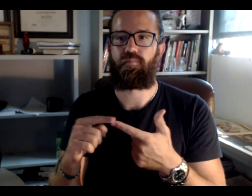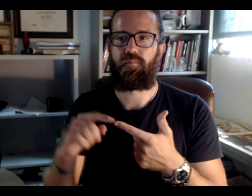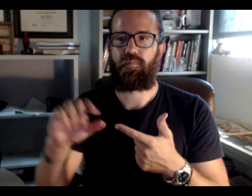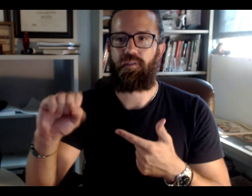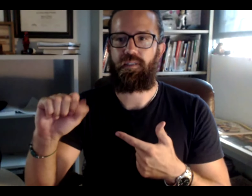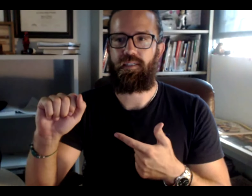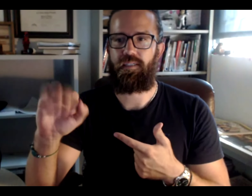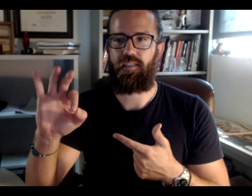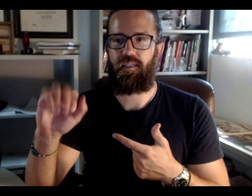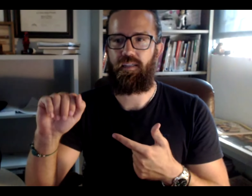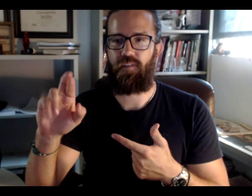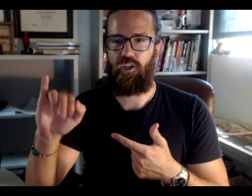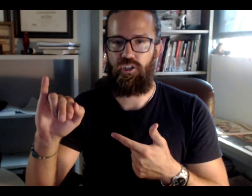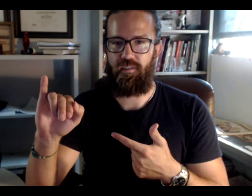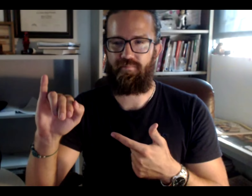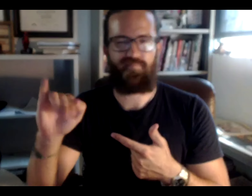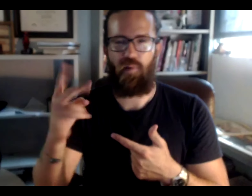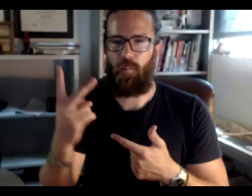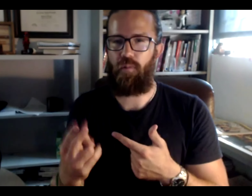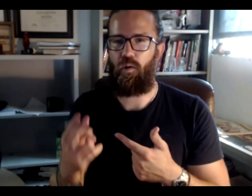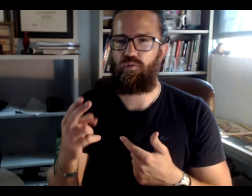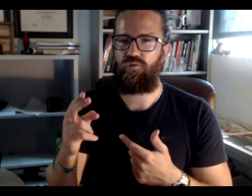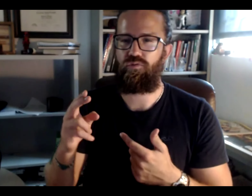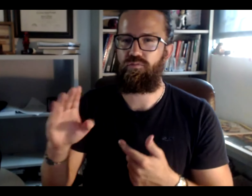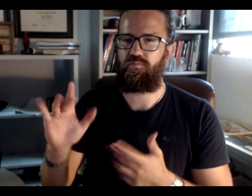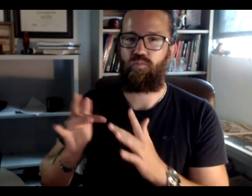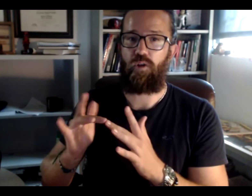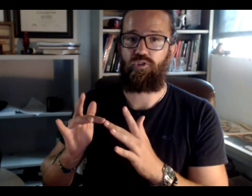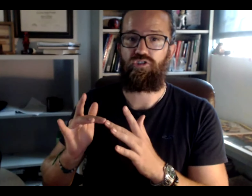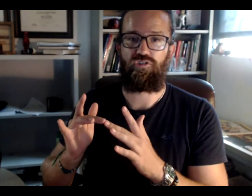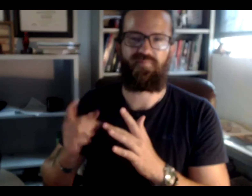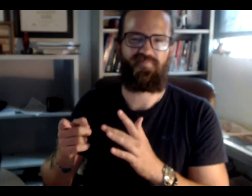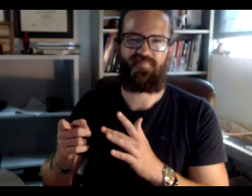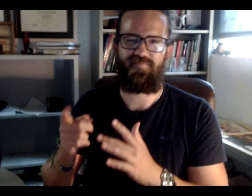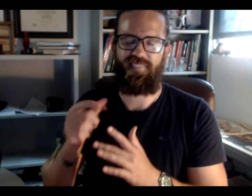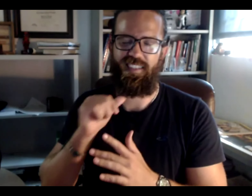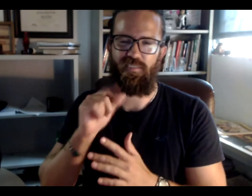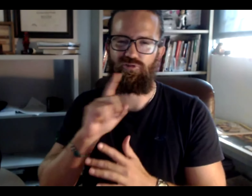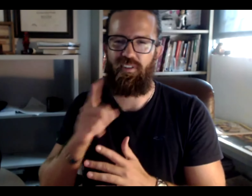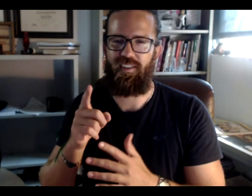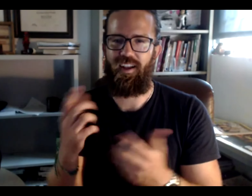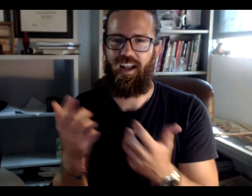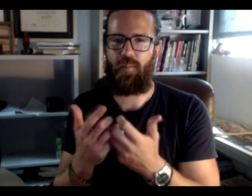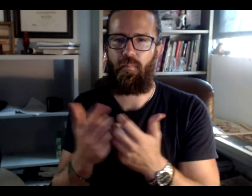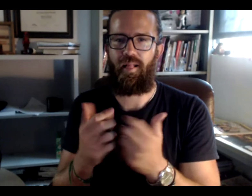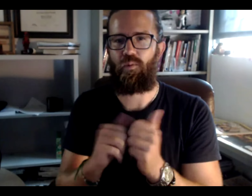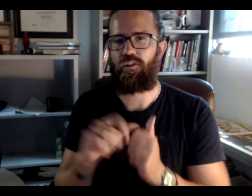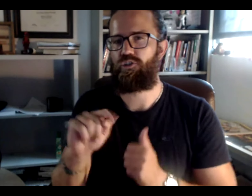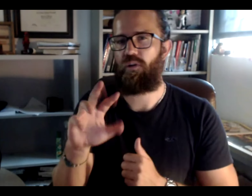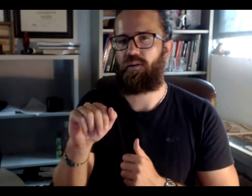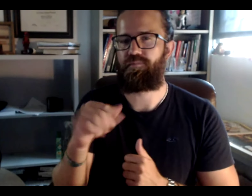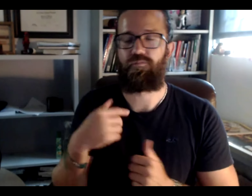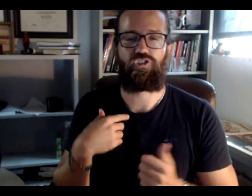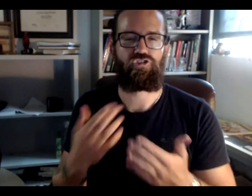So looking at Edge and Safari, both of those on the Internet there, they're not